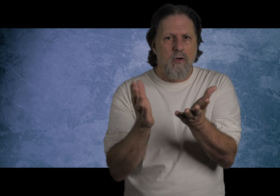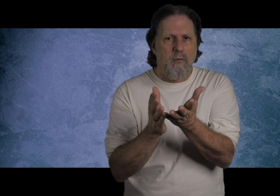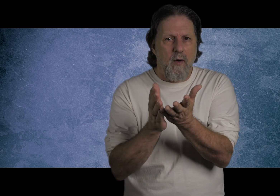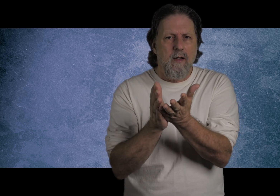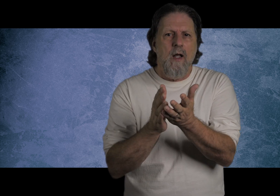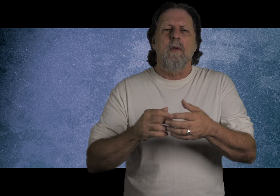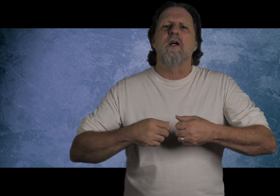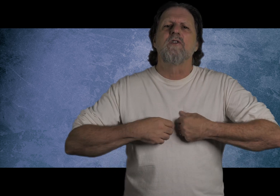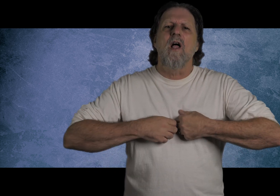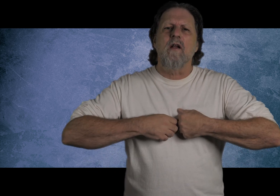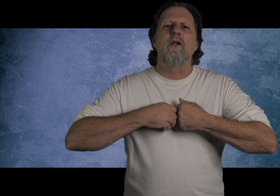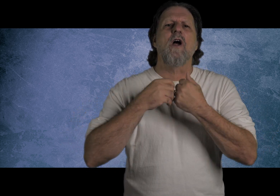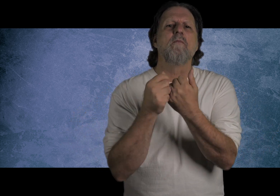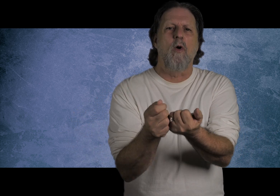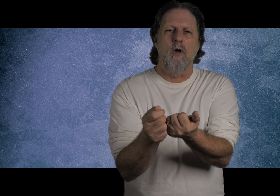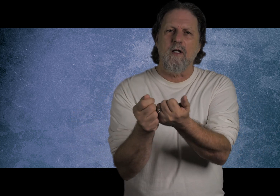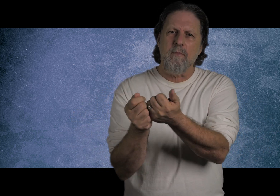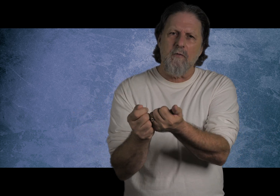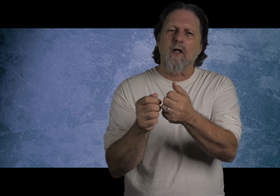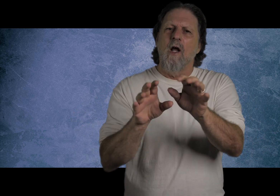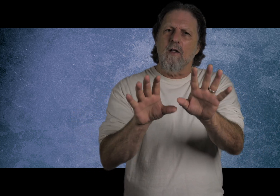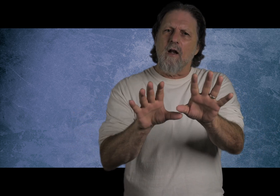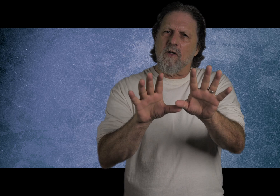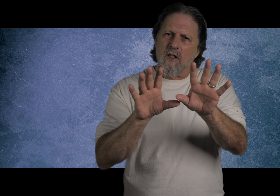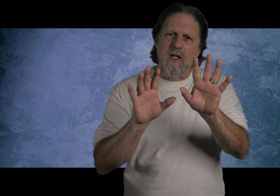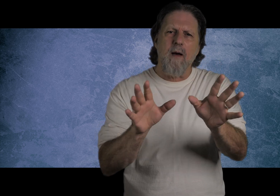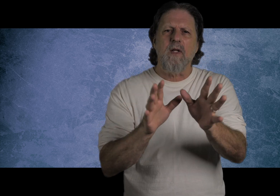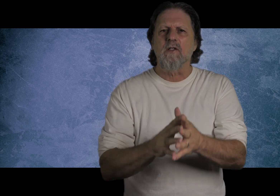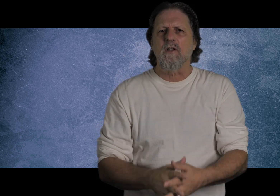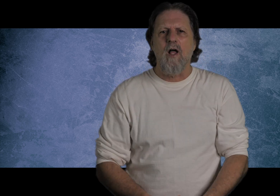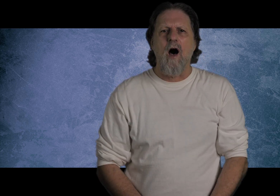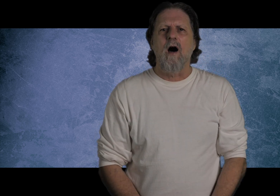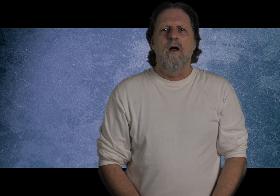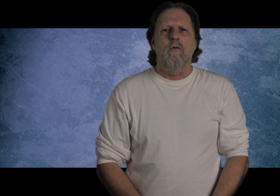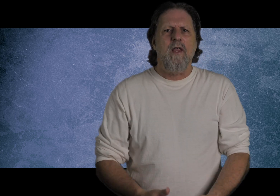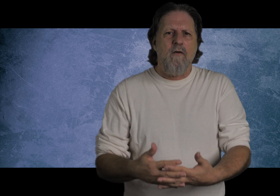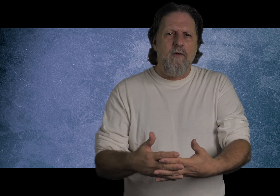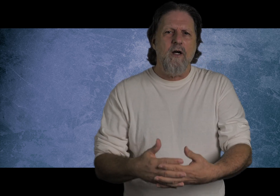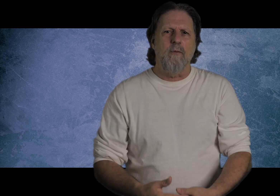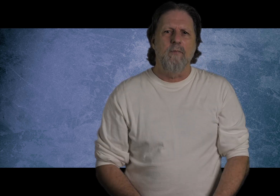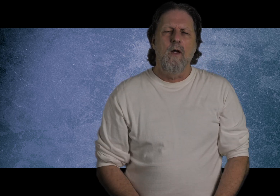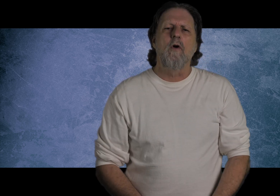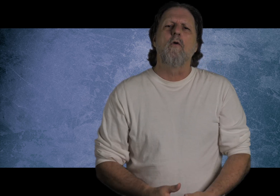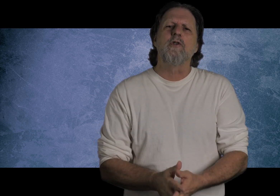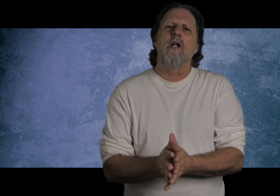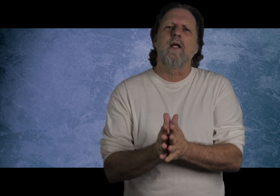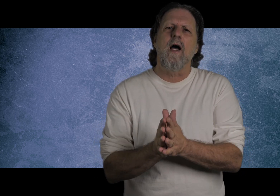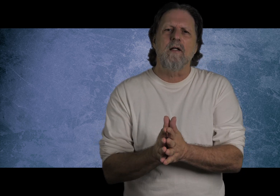trouble, right? Because none of us are morally perfect. None of us has kept His law without fail. Well, fortunately, God